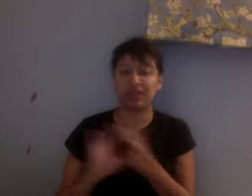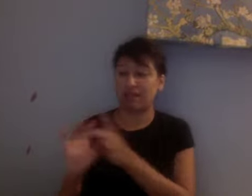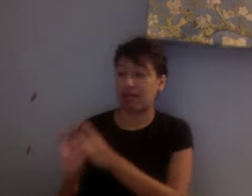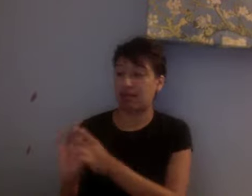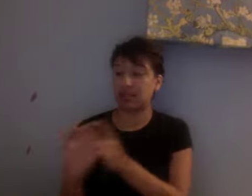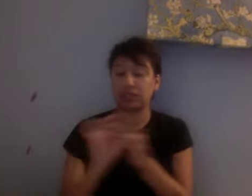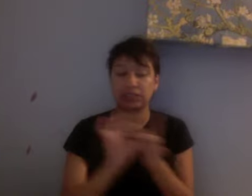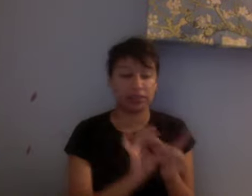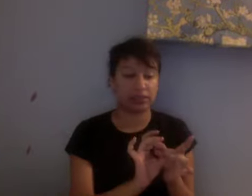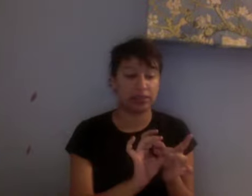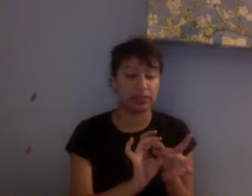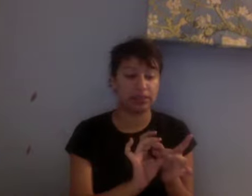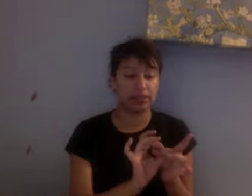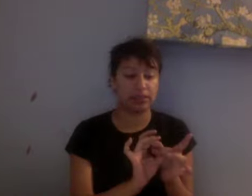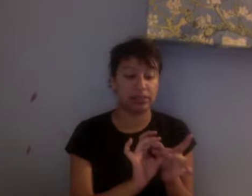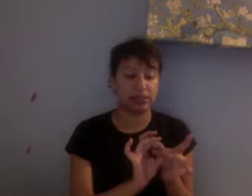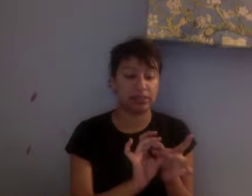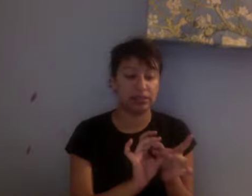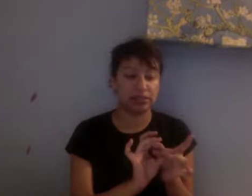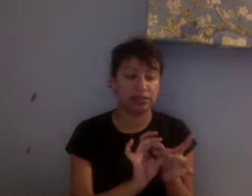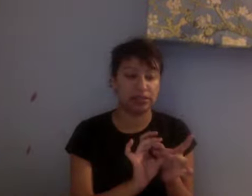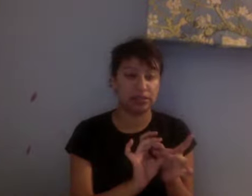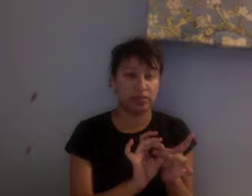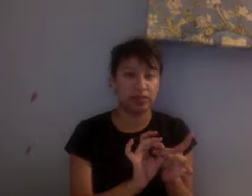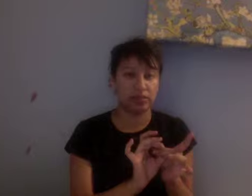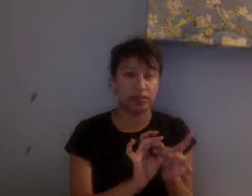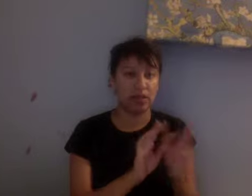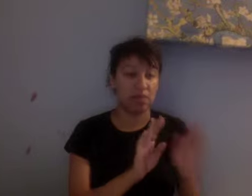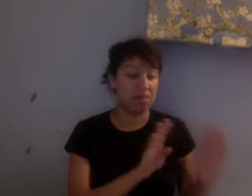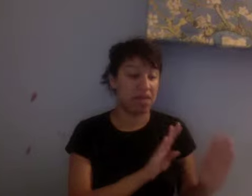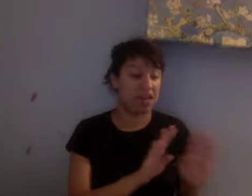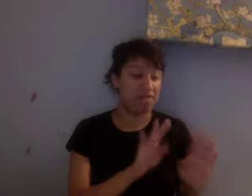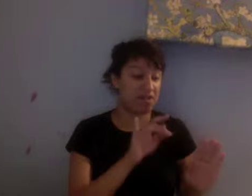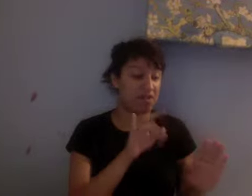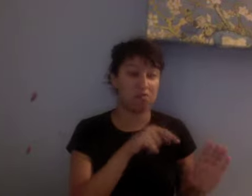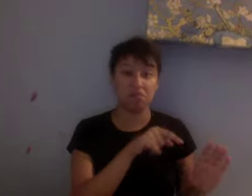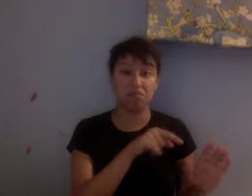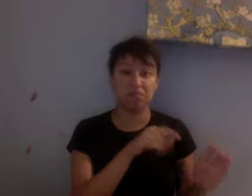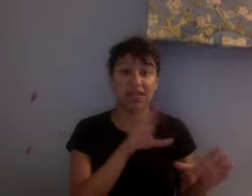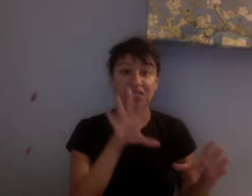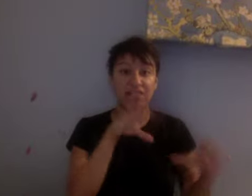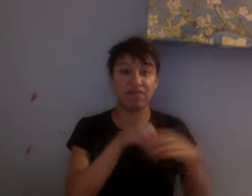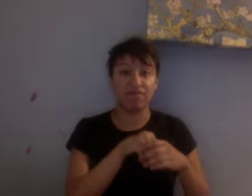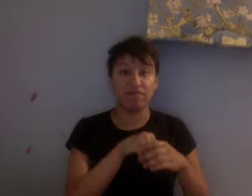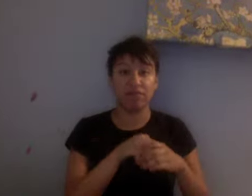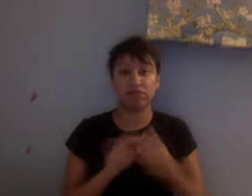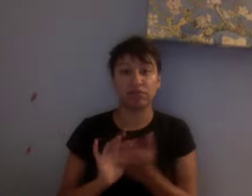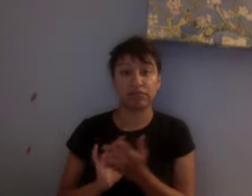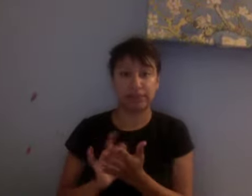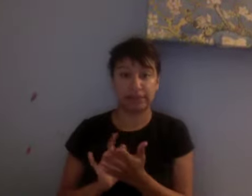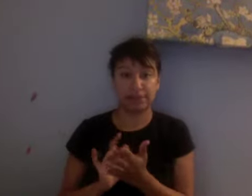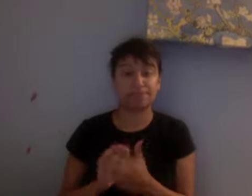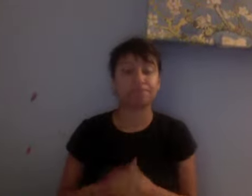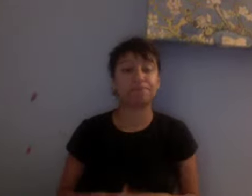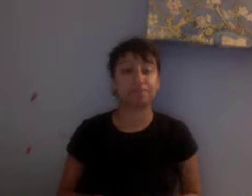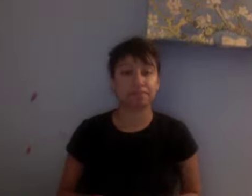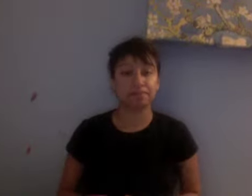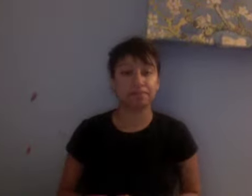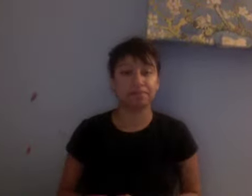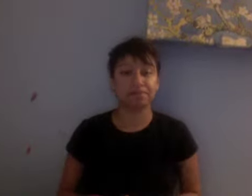also a part of medicine. And that's what behavioral medicine is all about. The idea that we're trying to find links